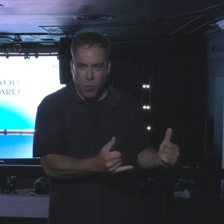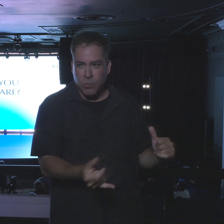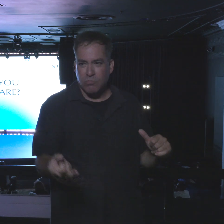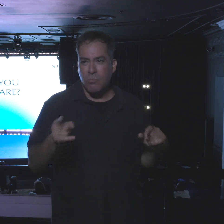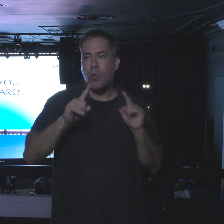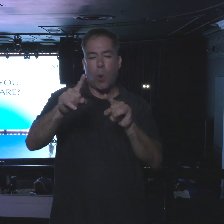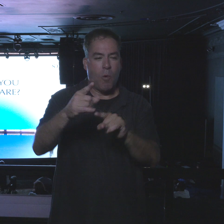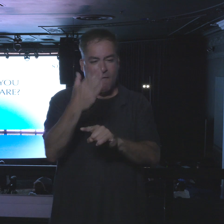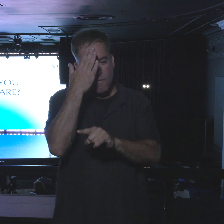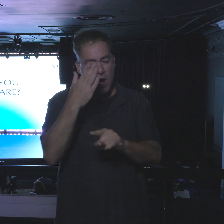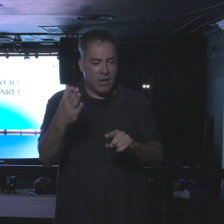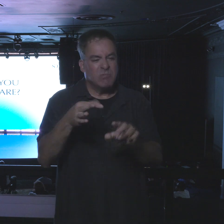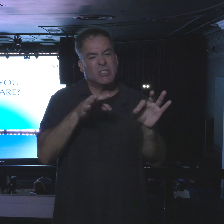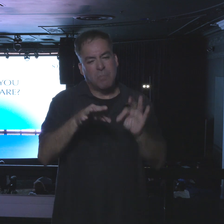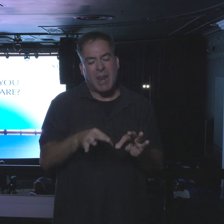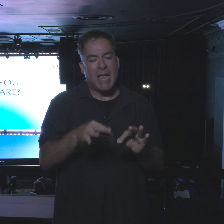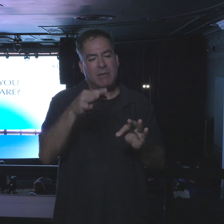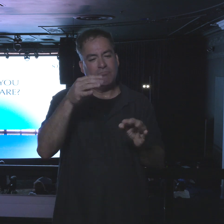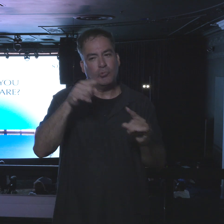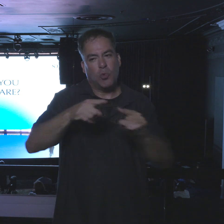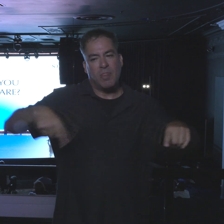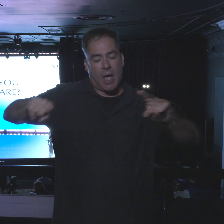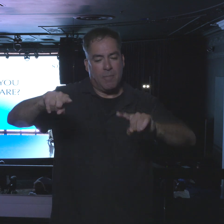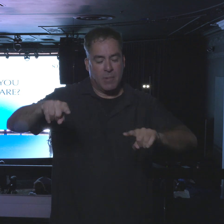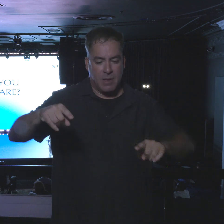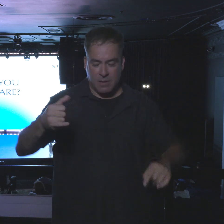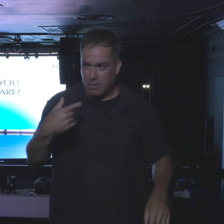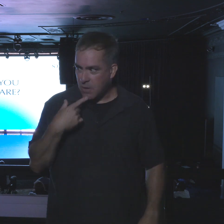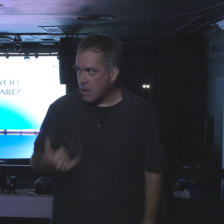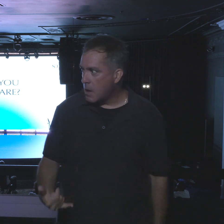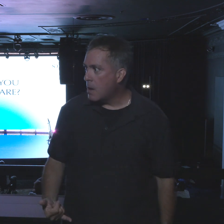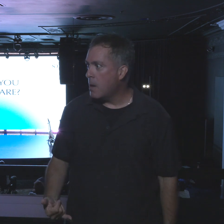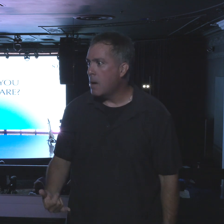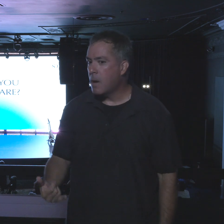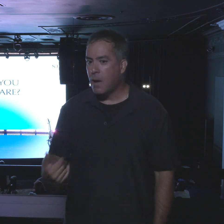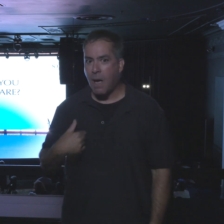So now I'm, I was about to collapse. I am not kidding you.